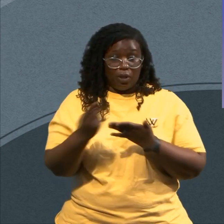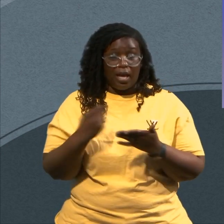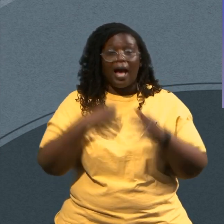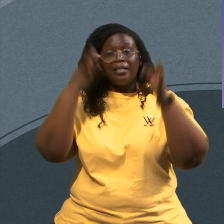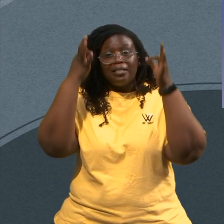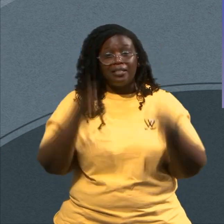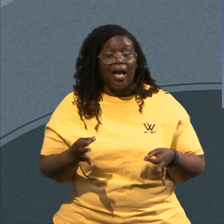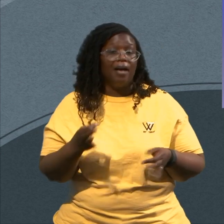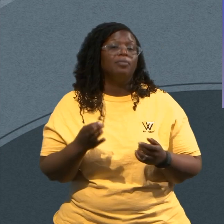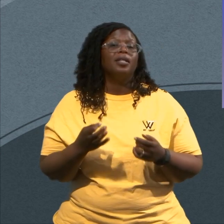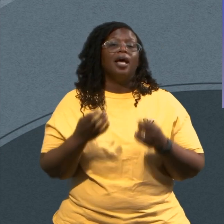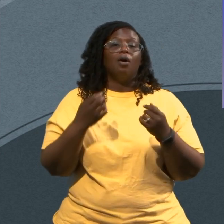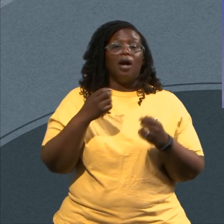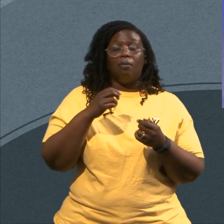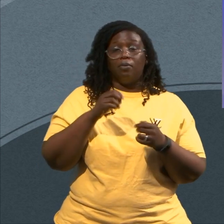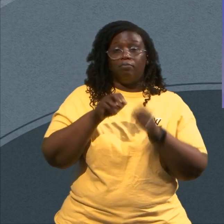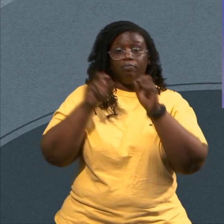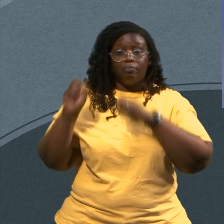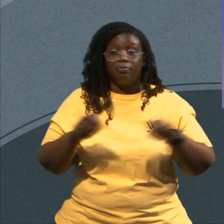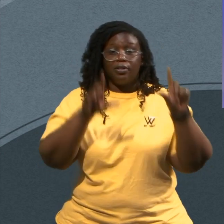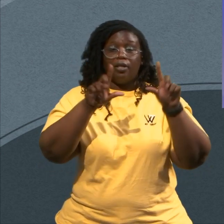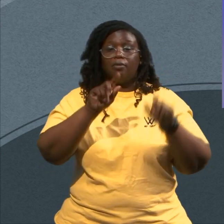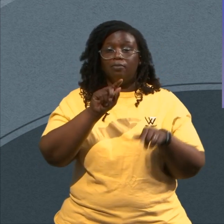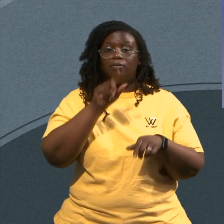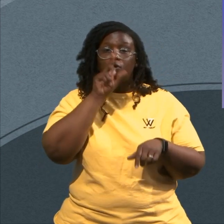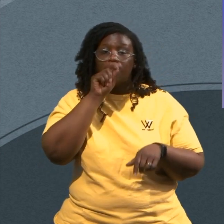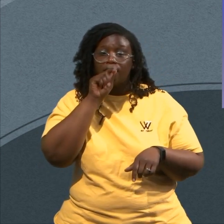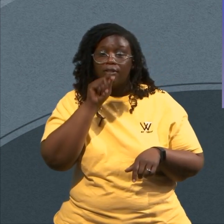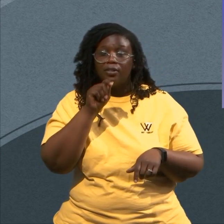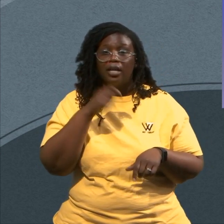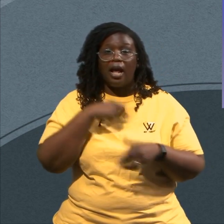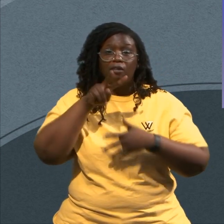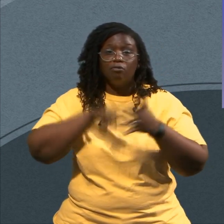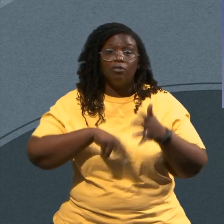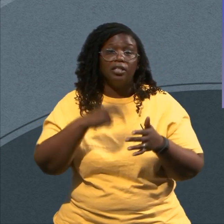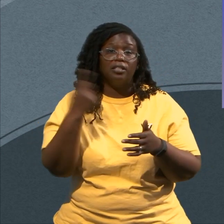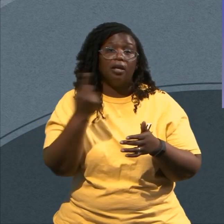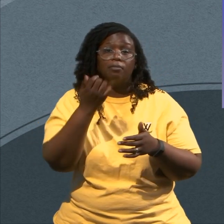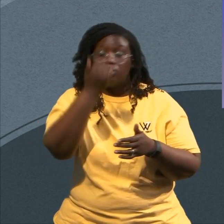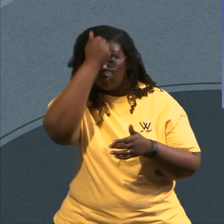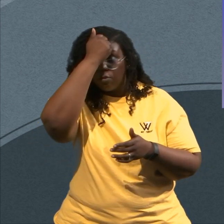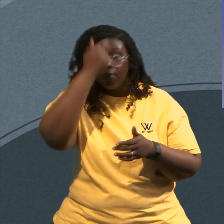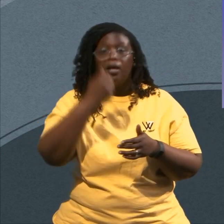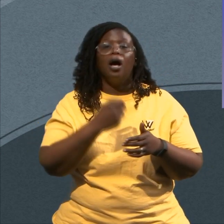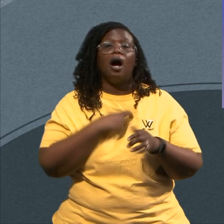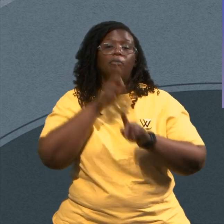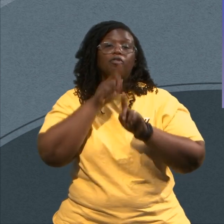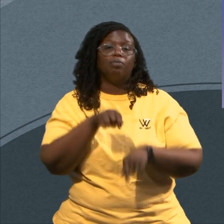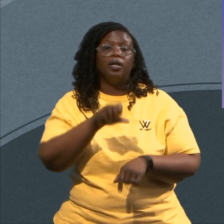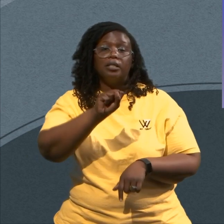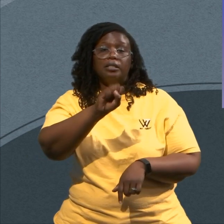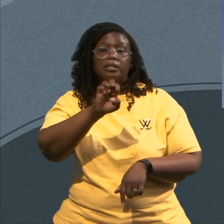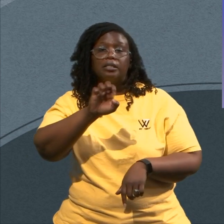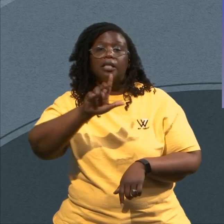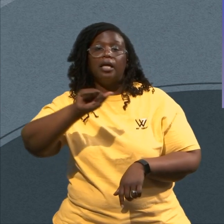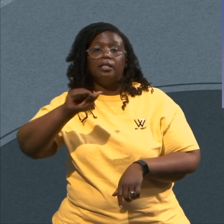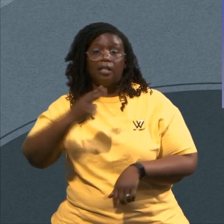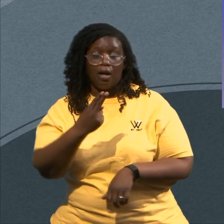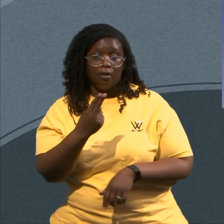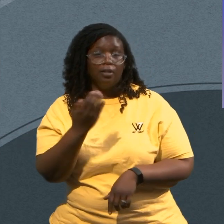Selah My response Is Selah Because if It's not Selah I'm about To tell You off In